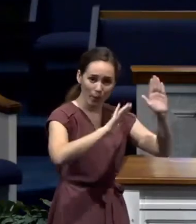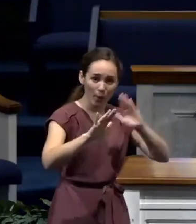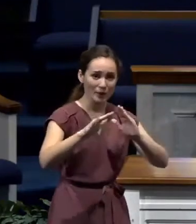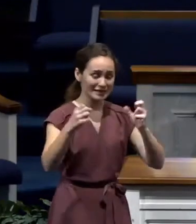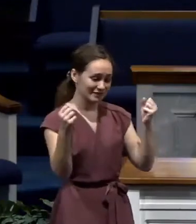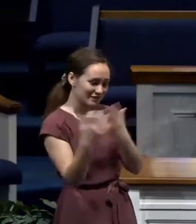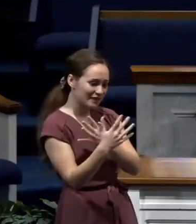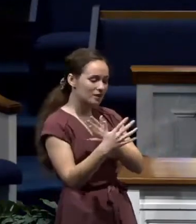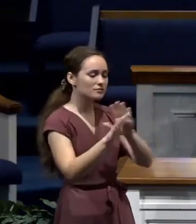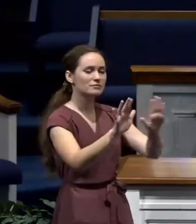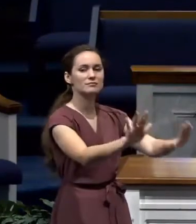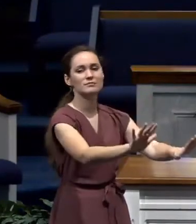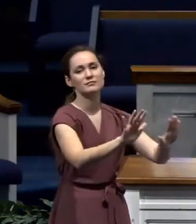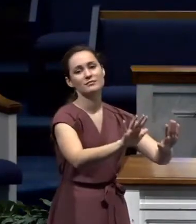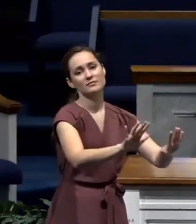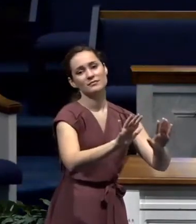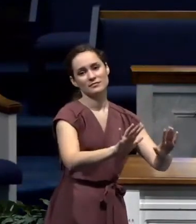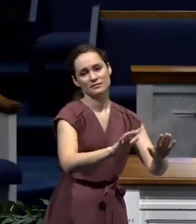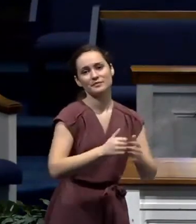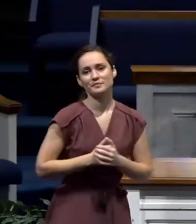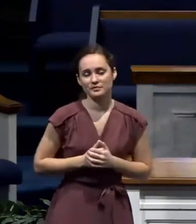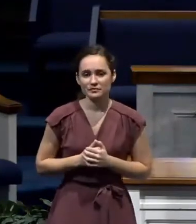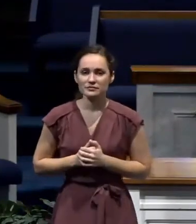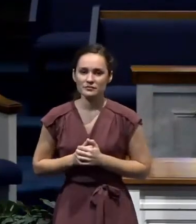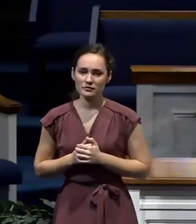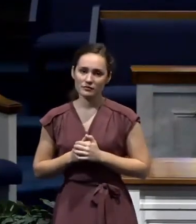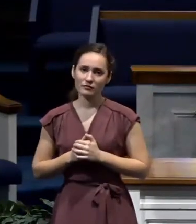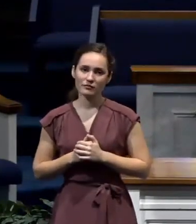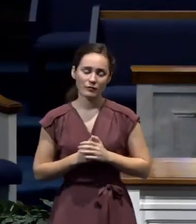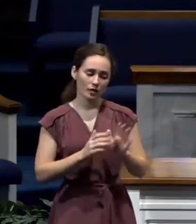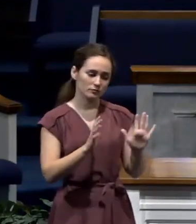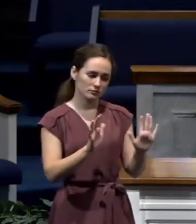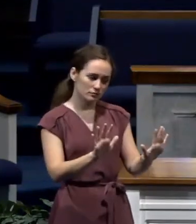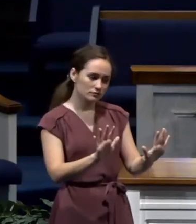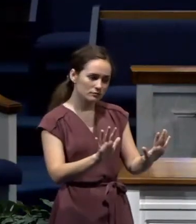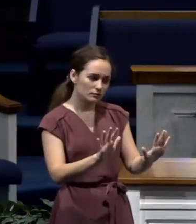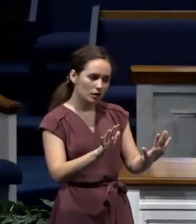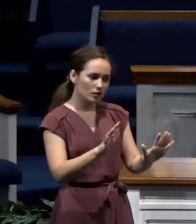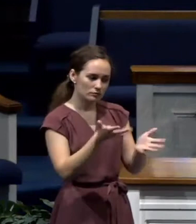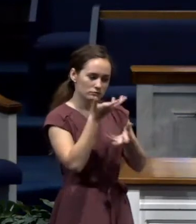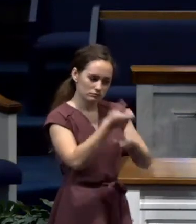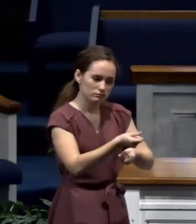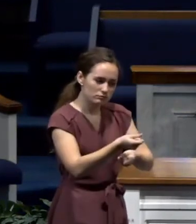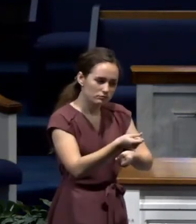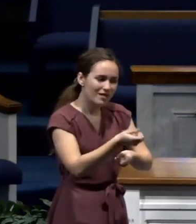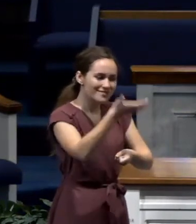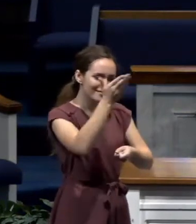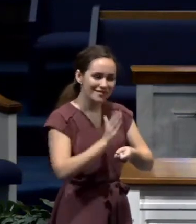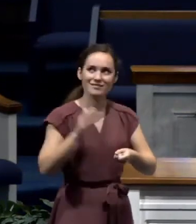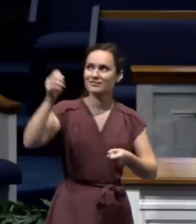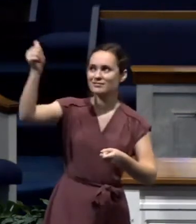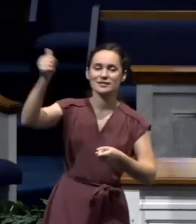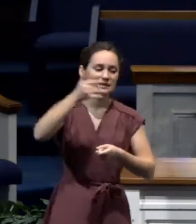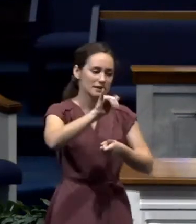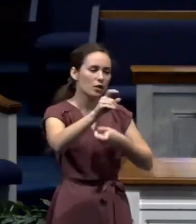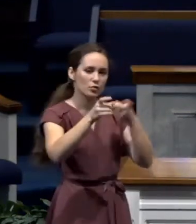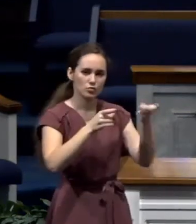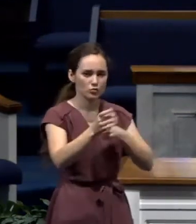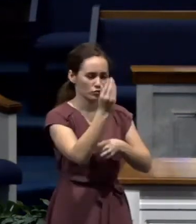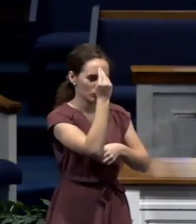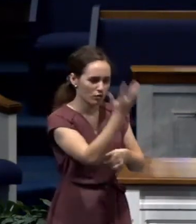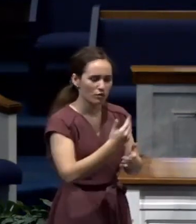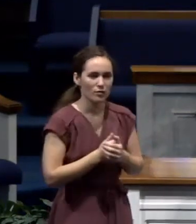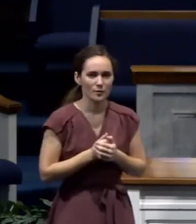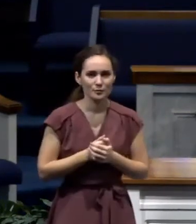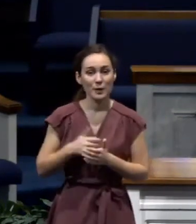about Paul's imprisonment. And he wanted to assure them that God was in complete control. In fact, he said